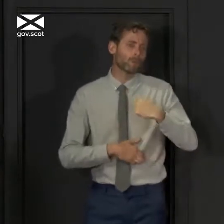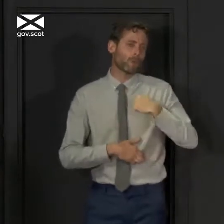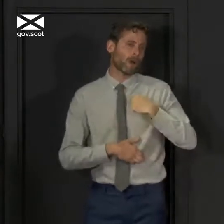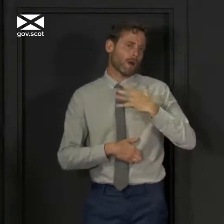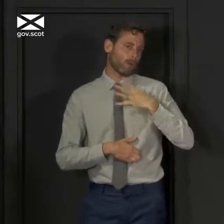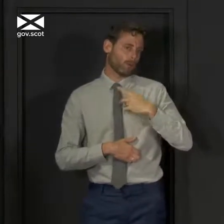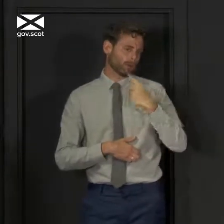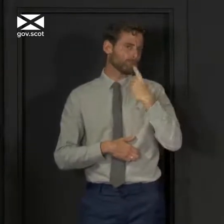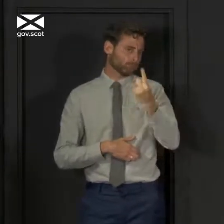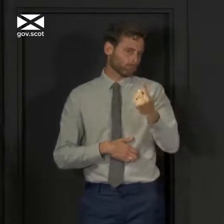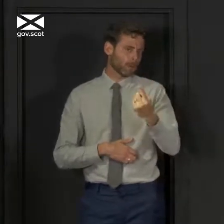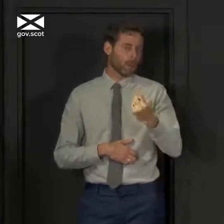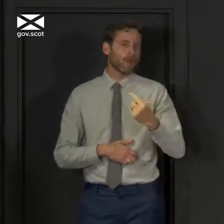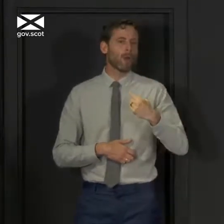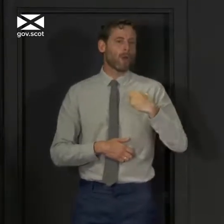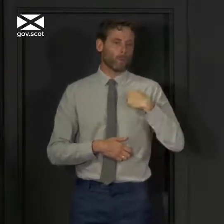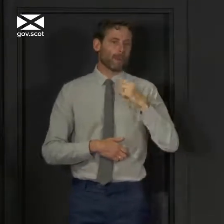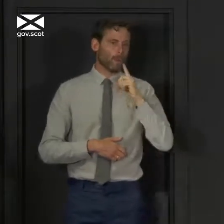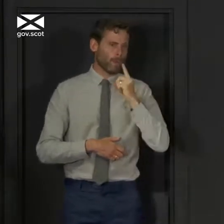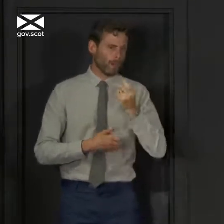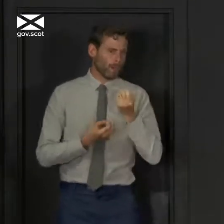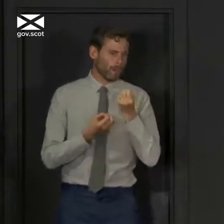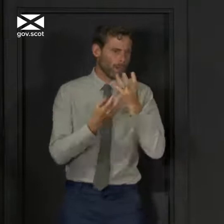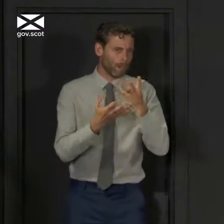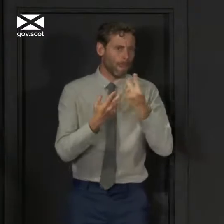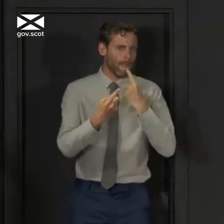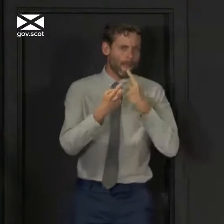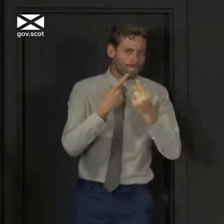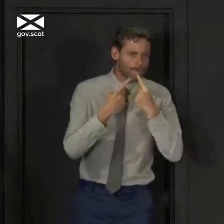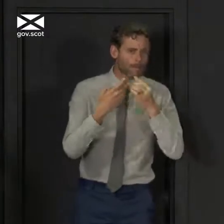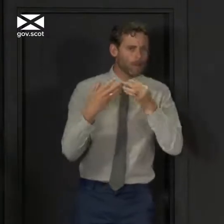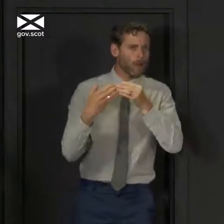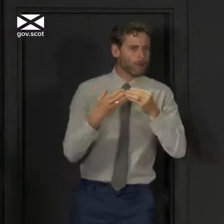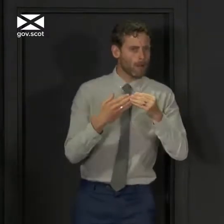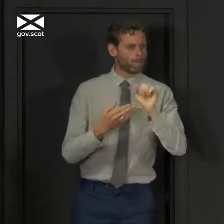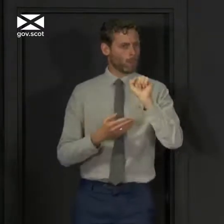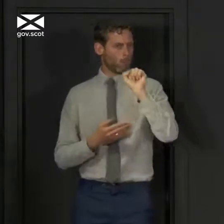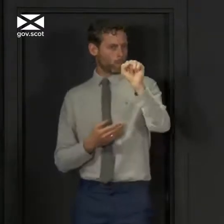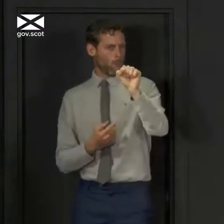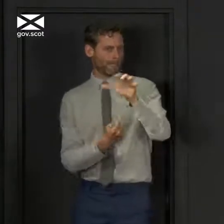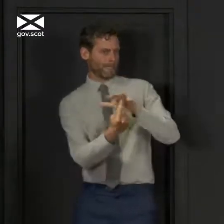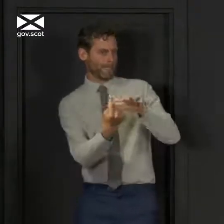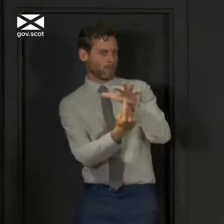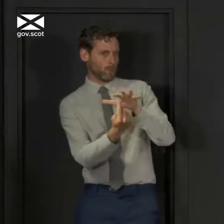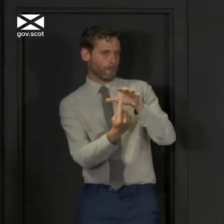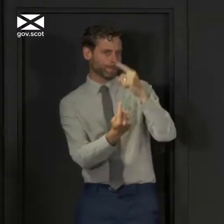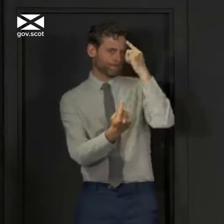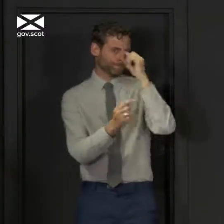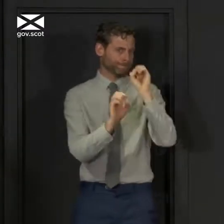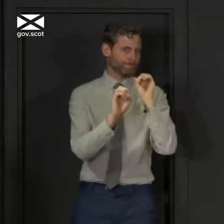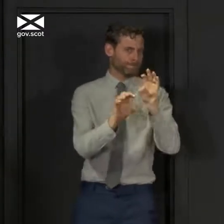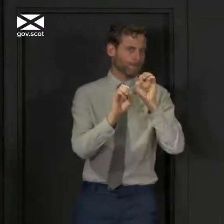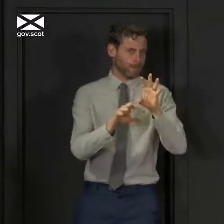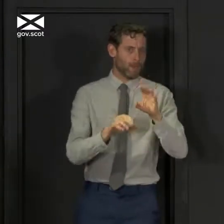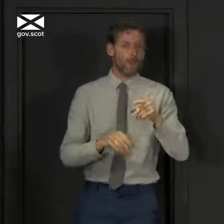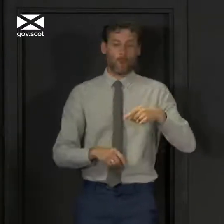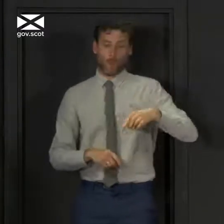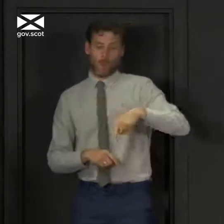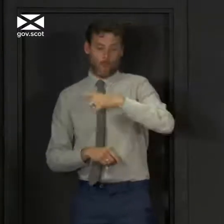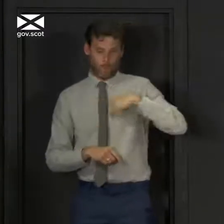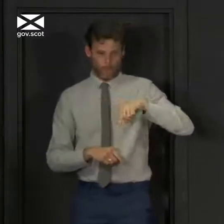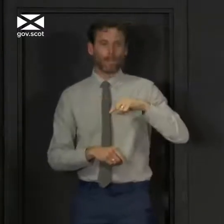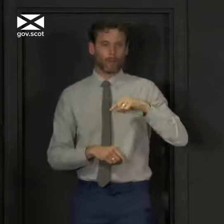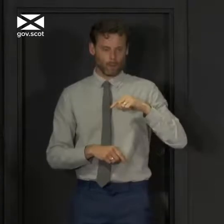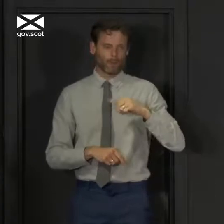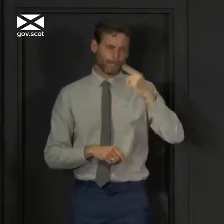will be providing you with more information and guidance in the next couple of weeks. And we will be trying, as far as possible, as far as safe,